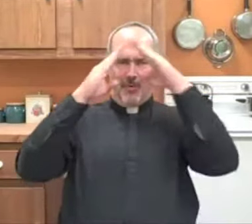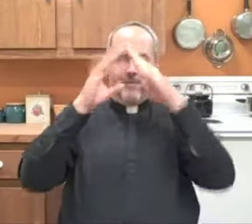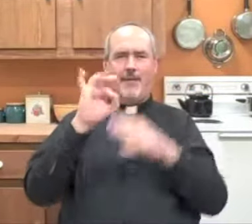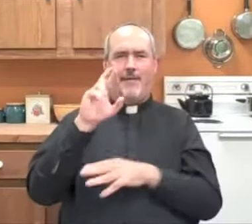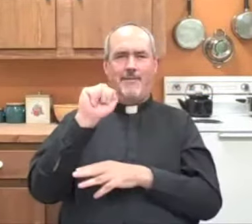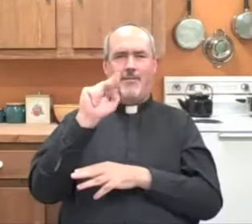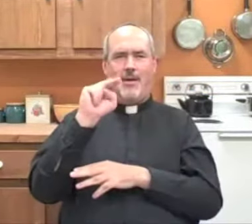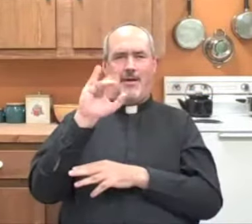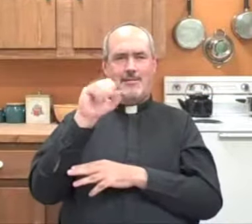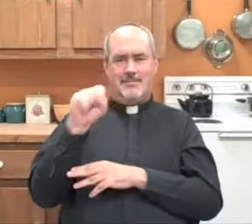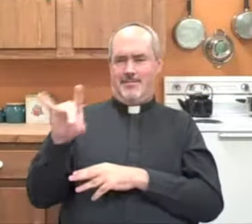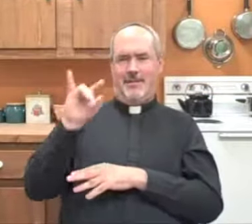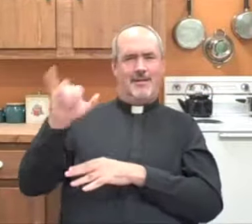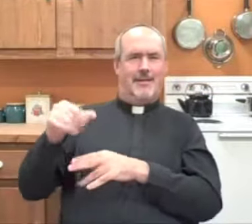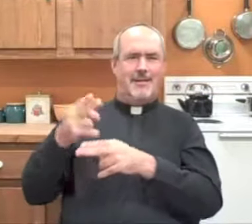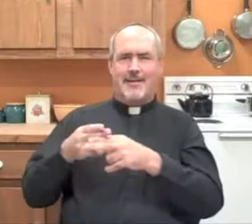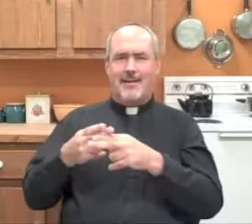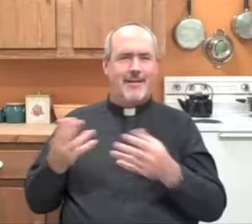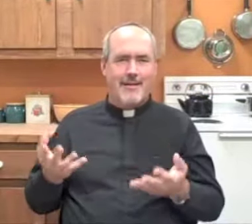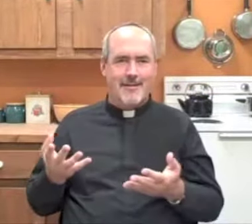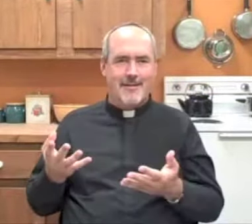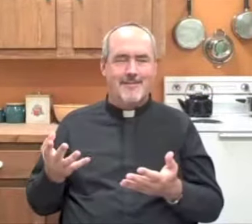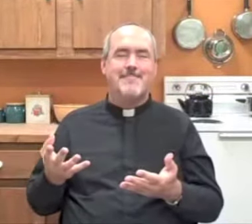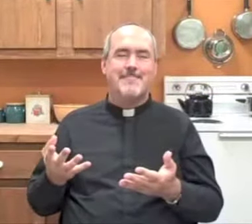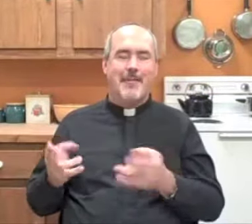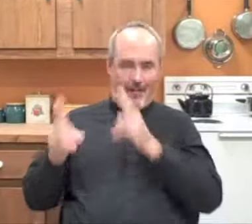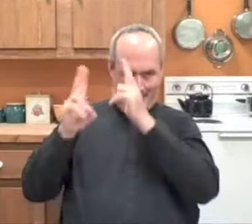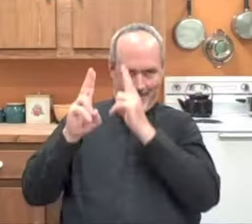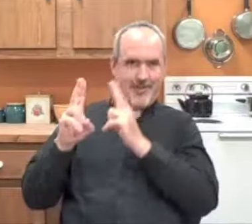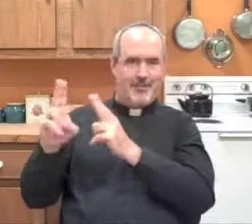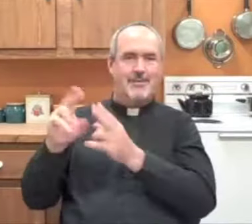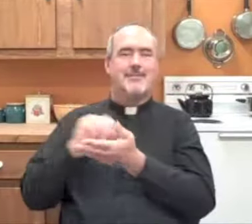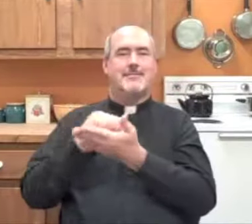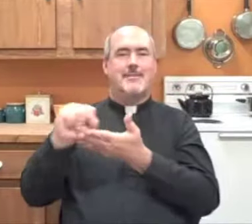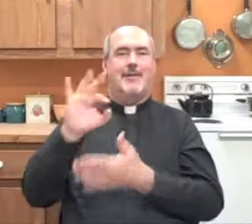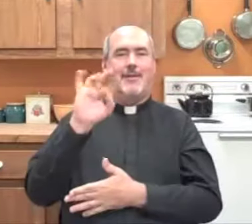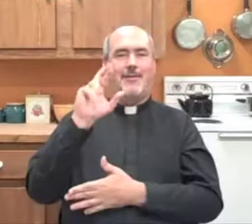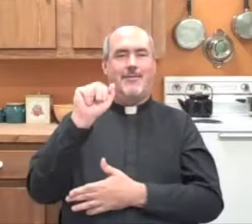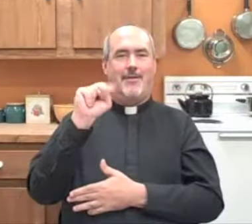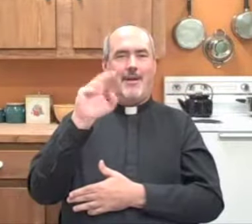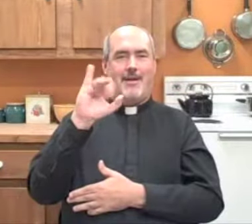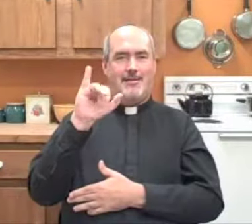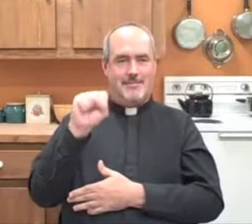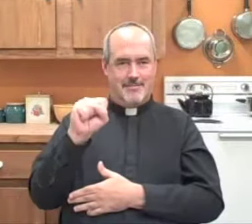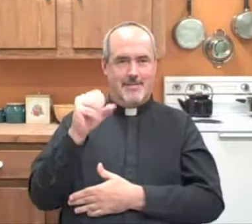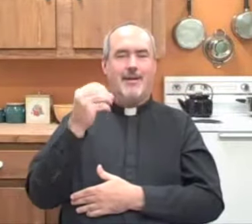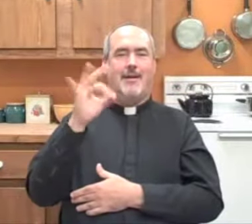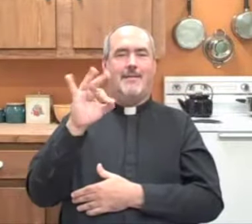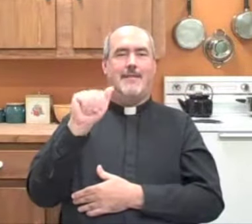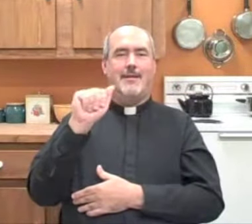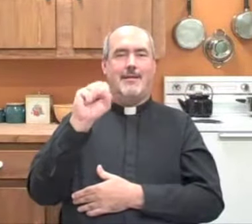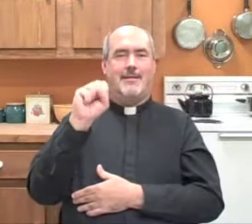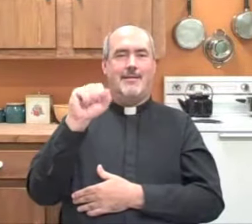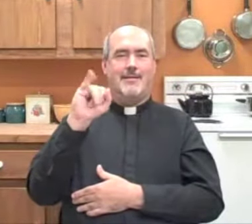Why did Pope Francis choose that name while in honor of St. Francis of Assisi?